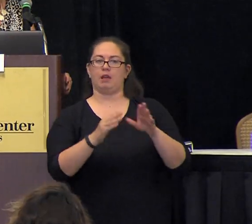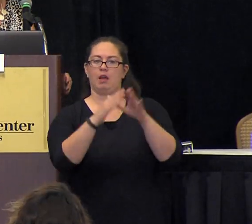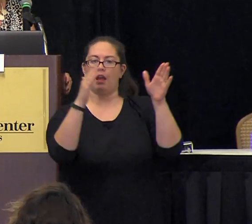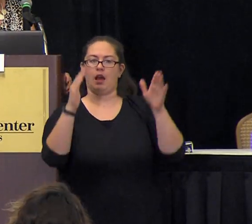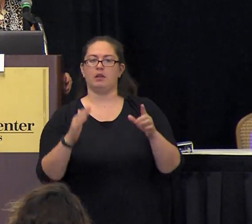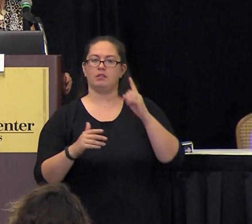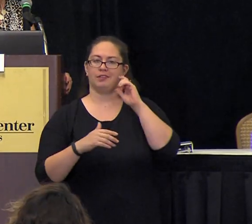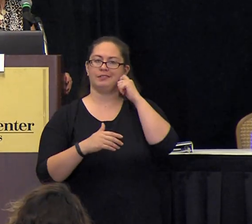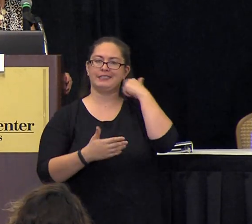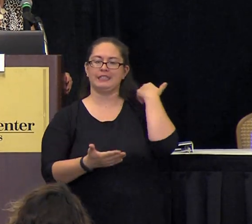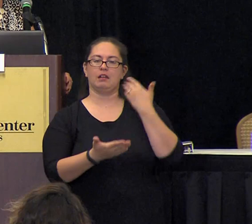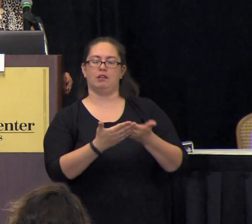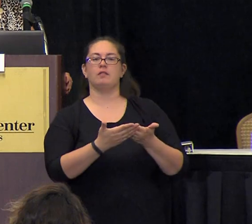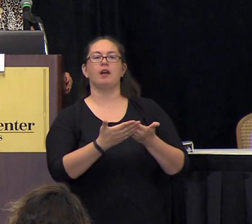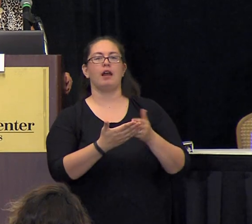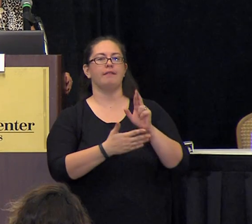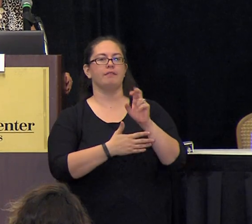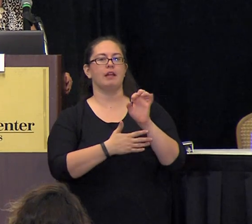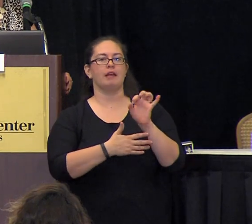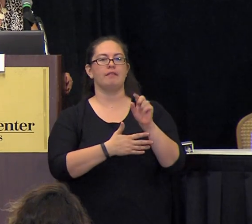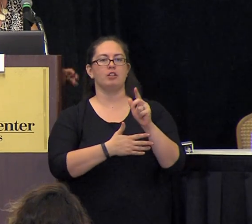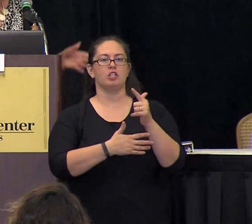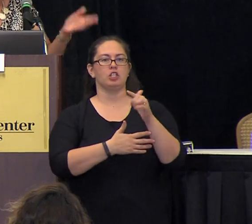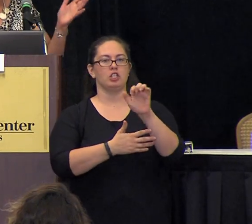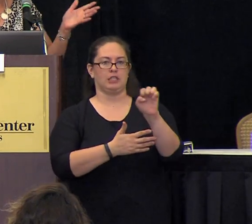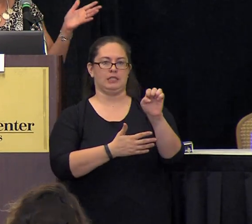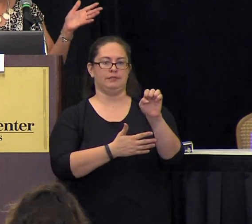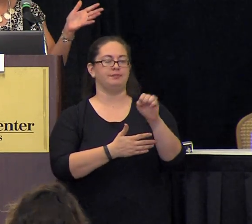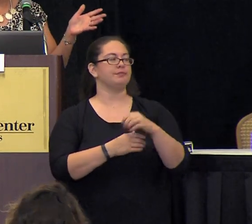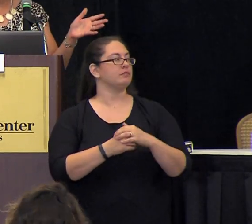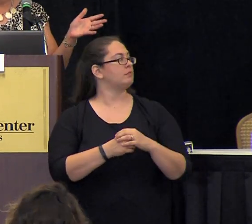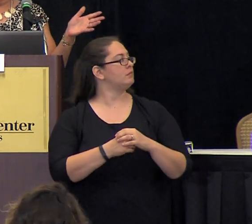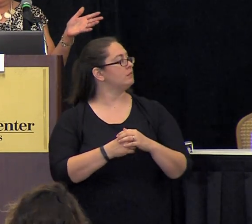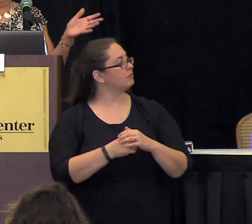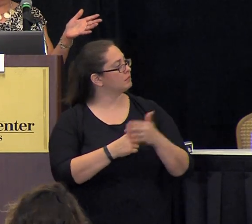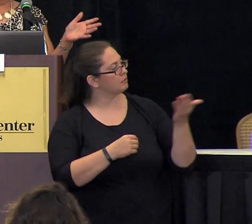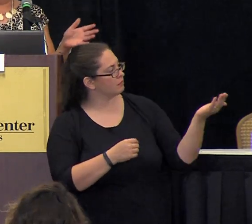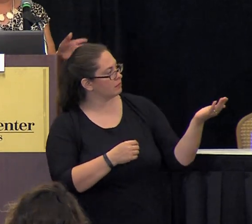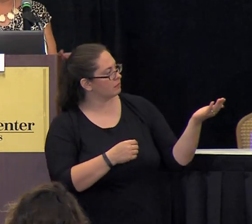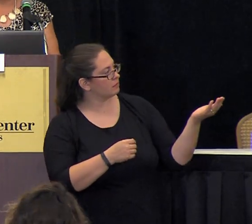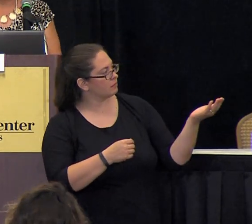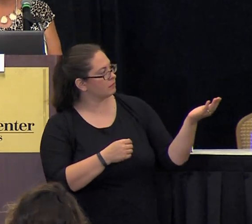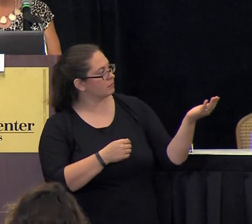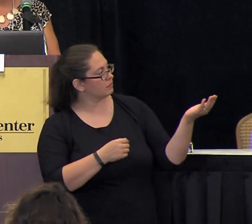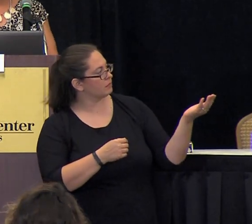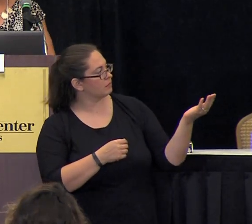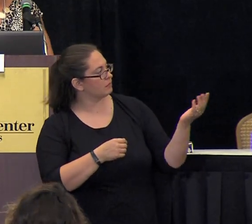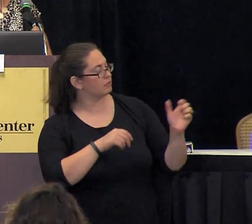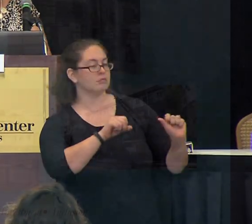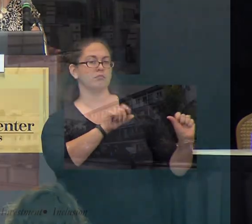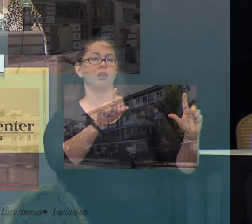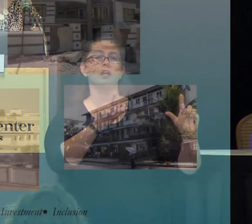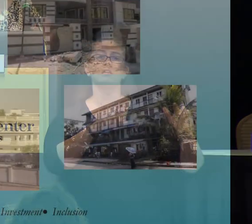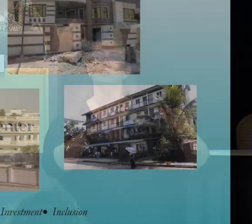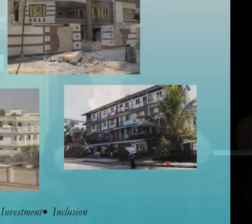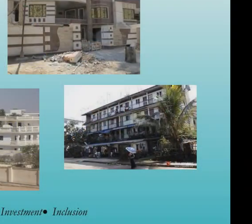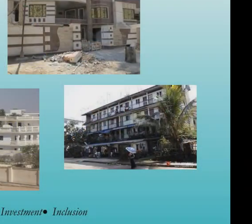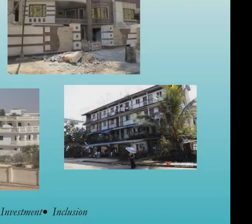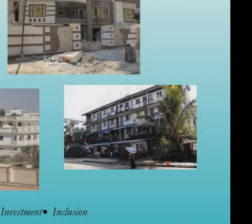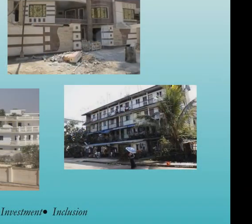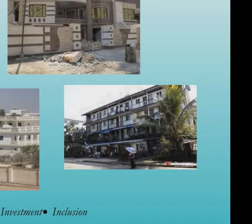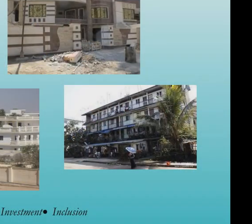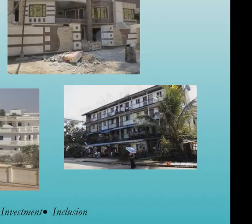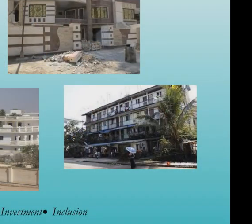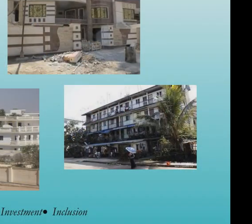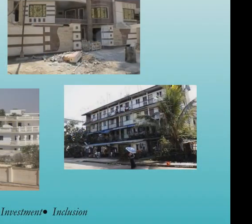newly arrived refugees if you can see this slide pretty much housing